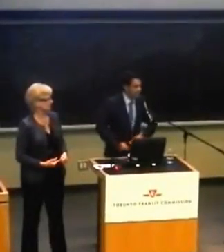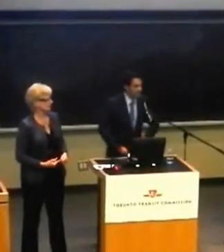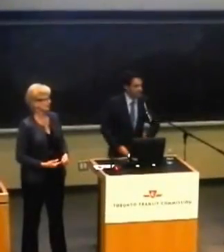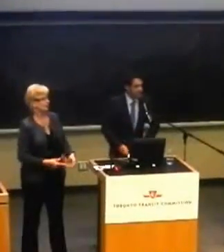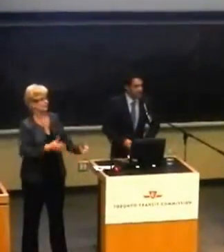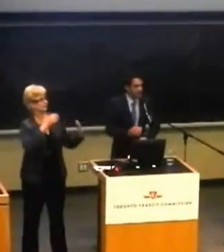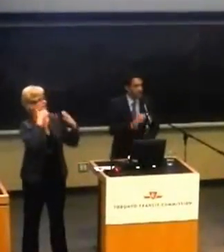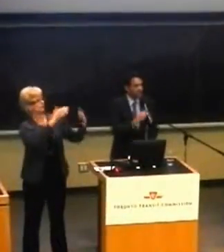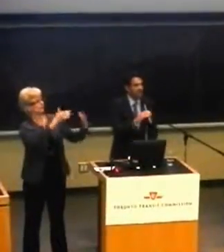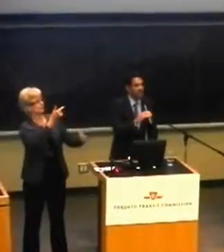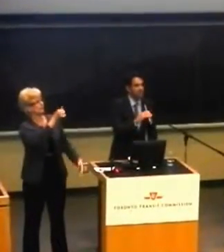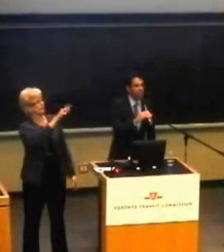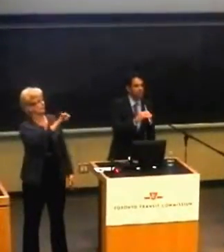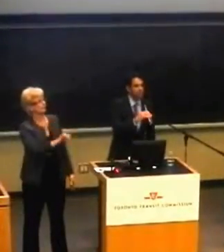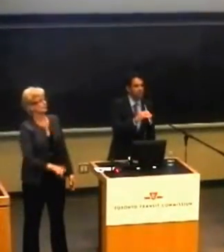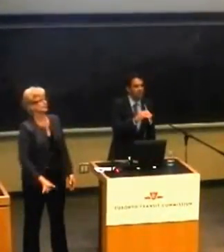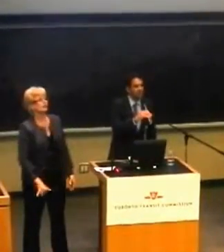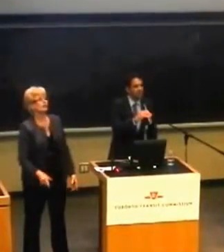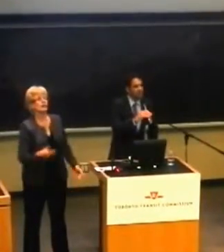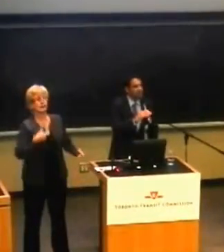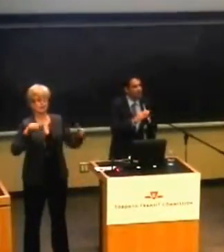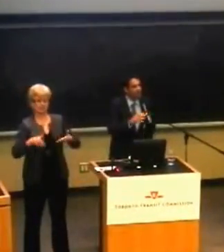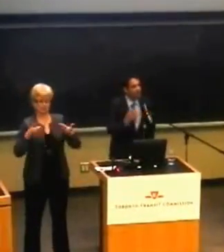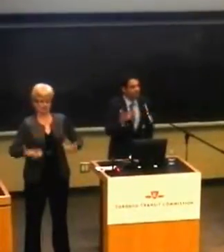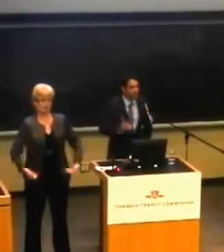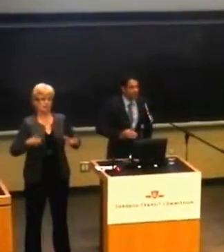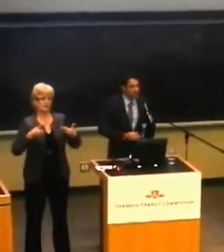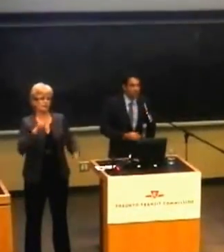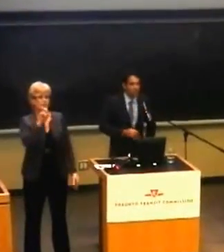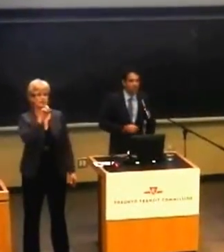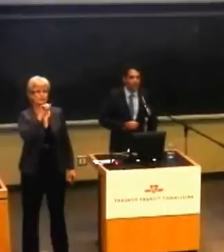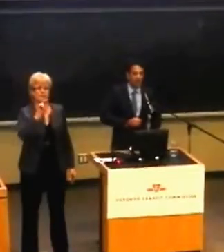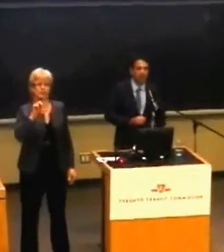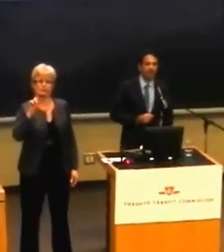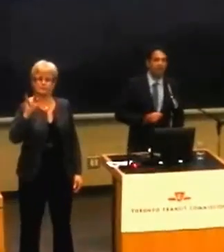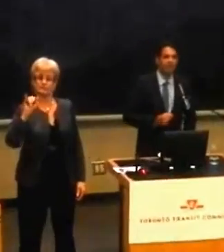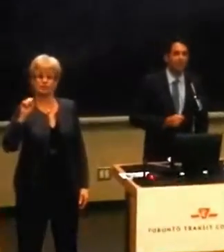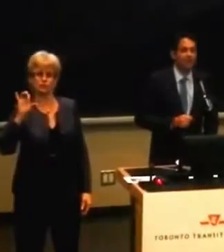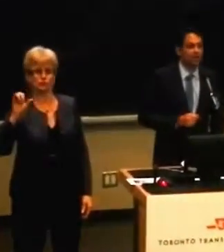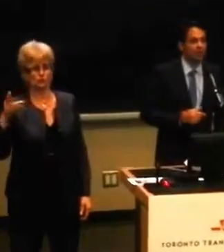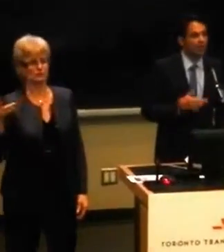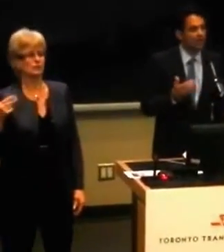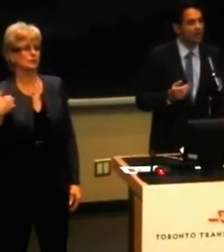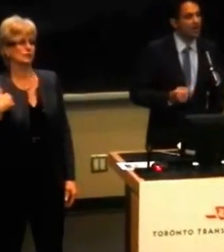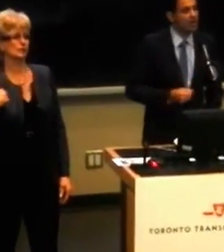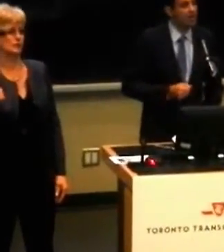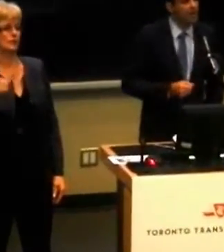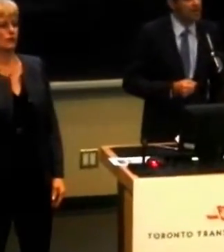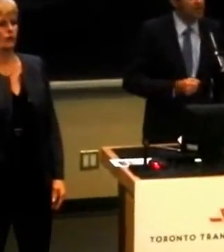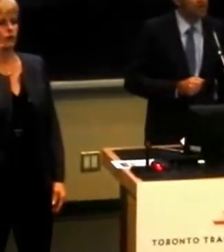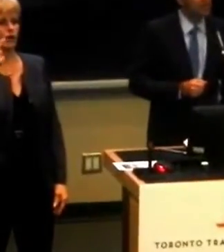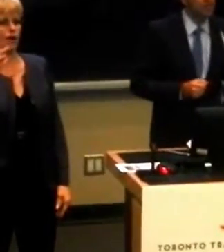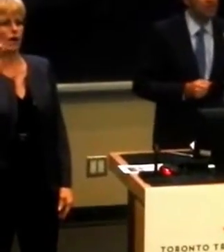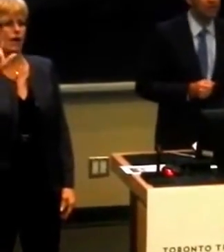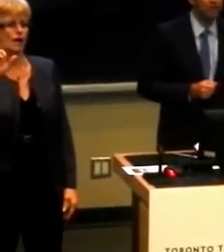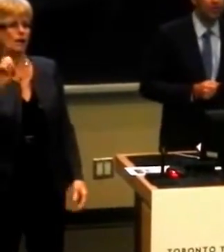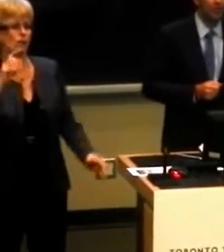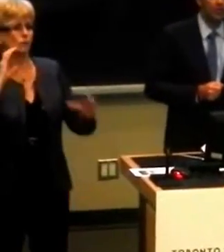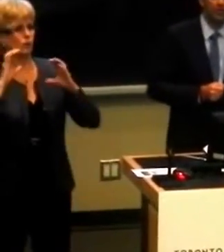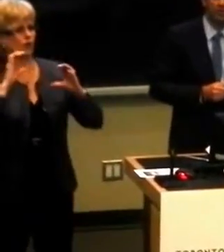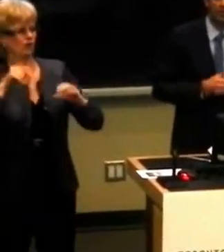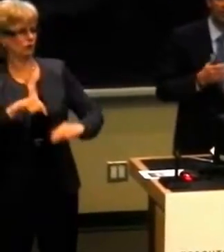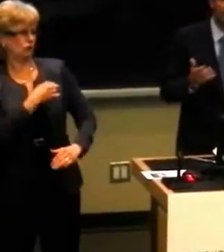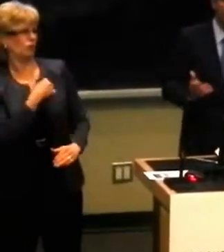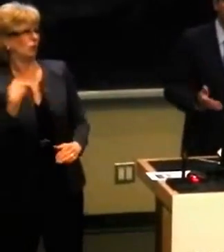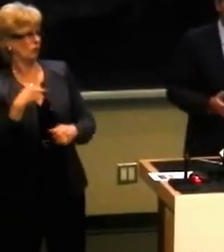Thank you very much Gary, and I should also introduce myself. My name is Daniel Tisch, I'm with Argyle Communications here in